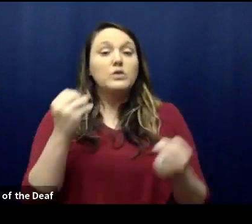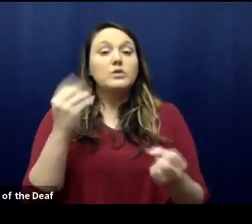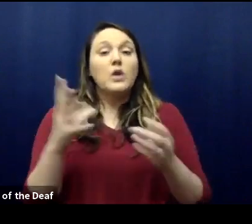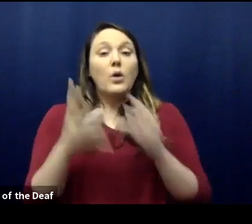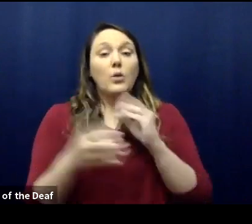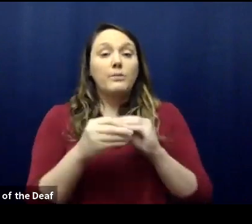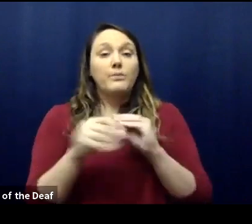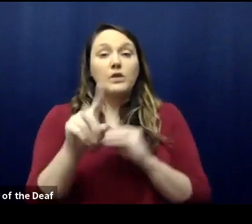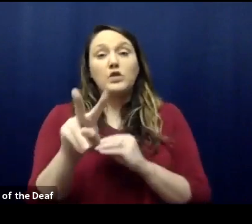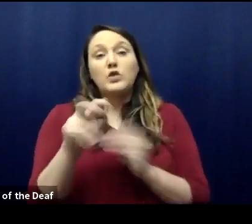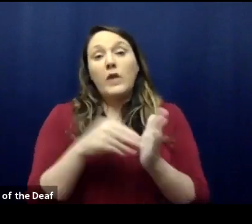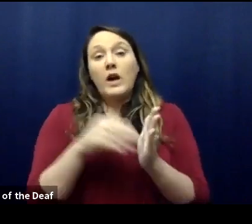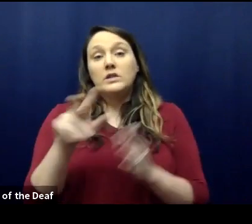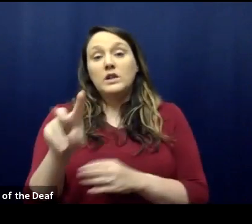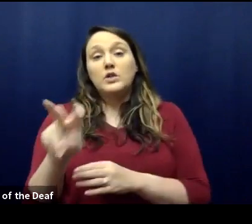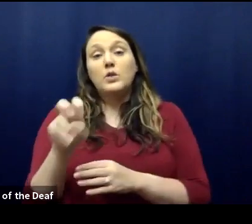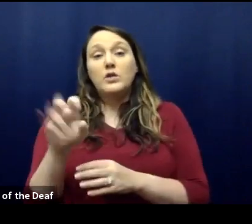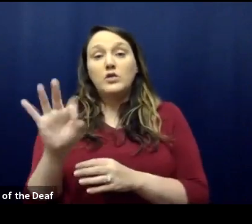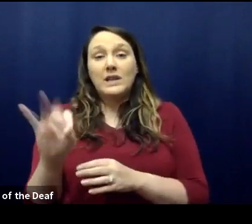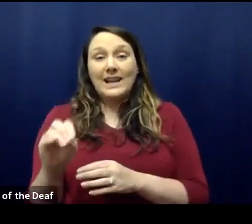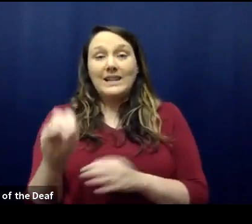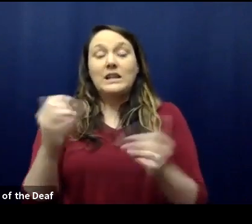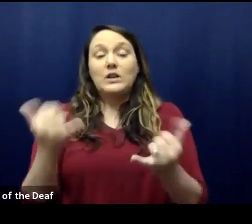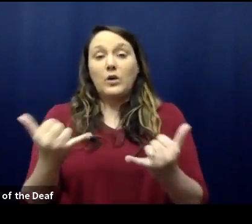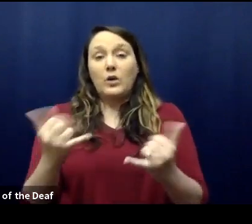,290 active cases.